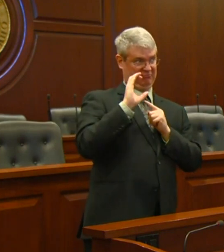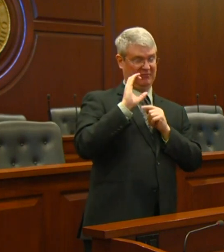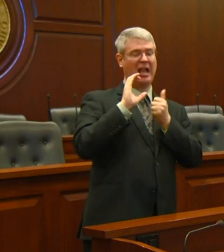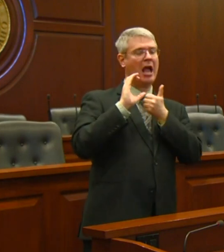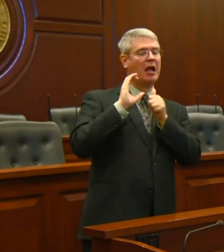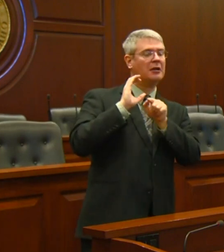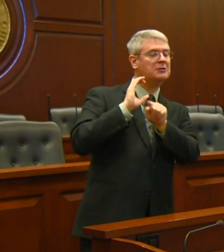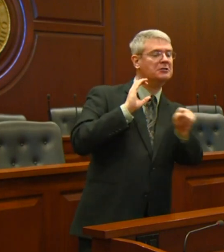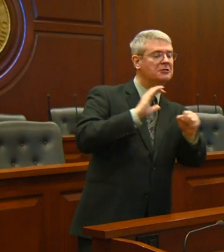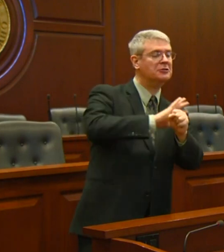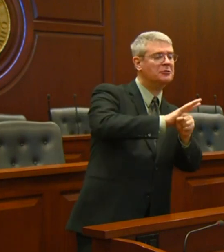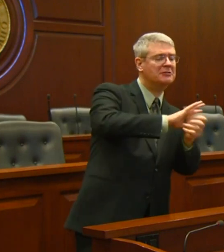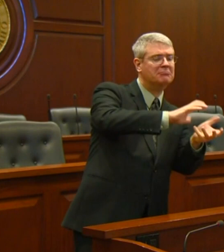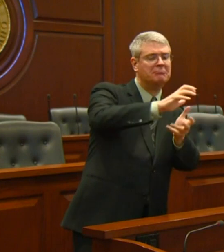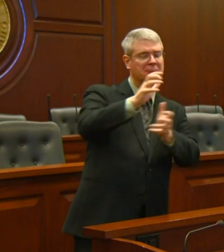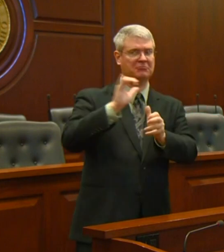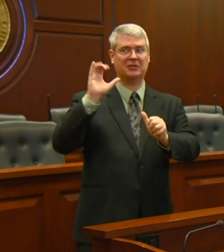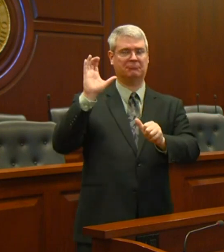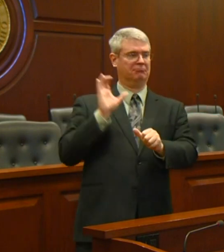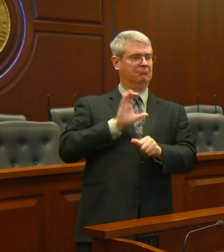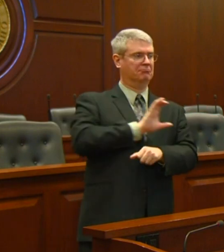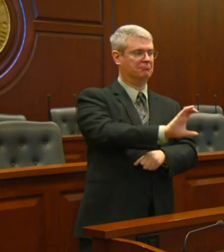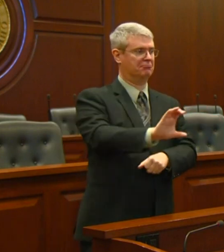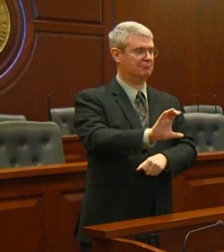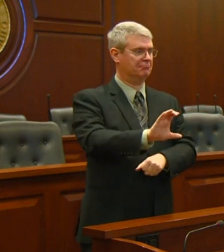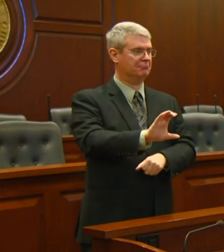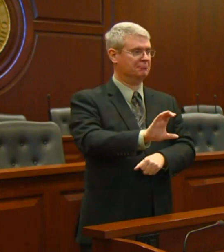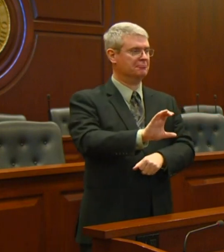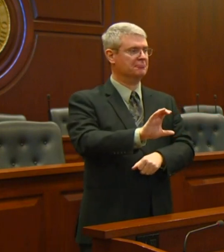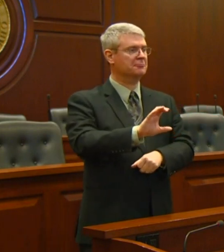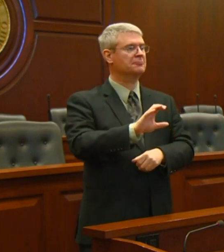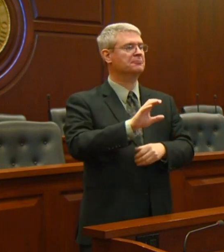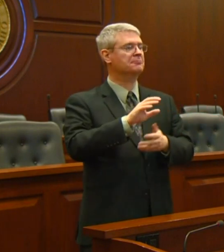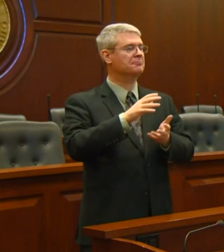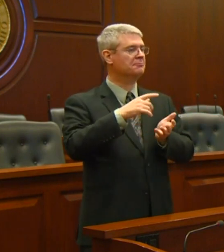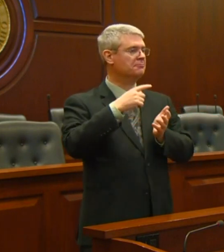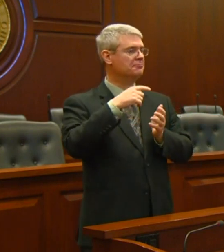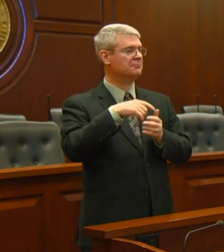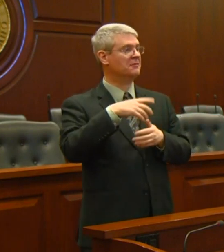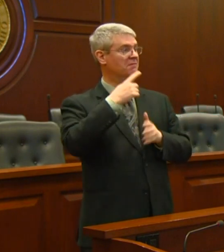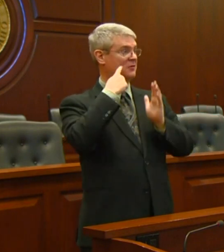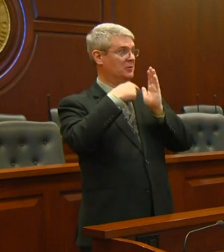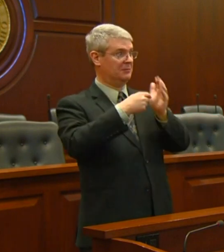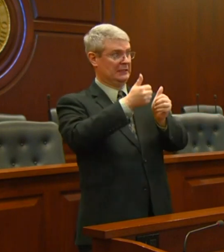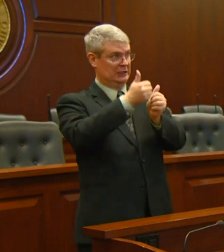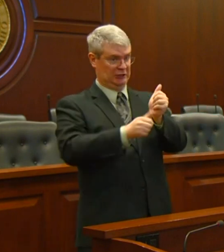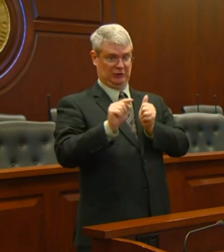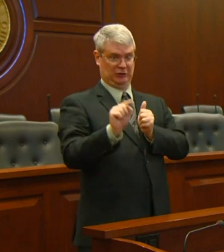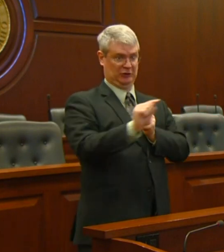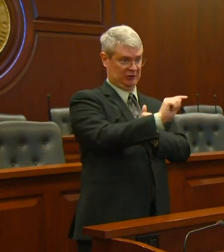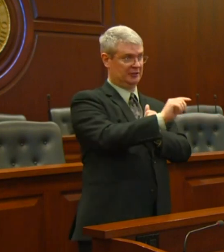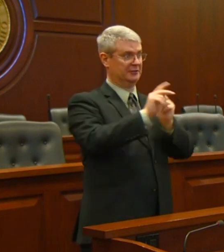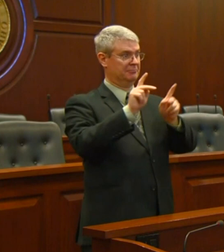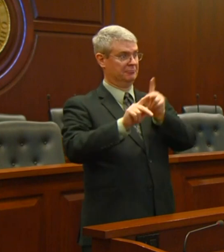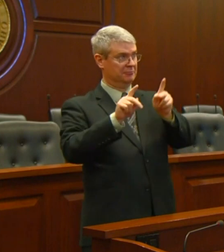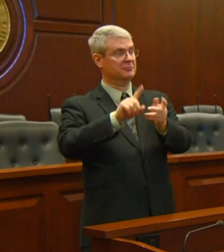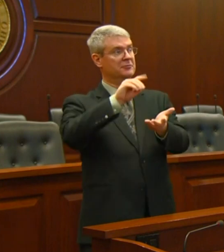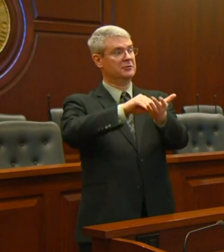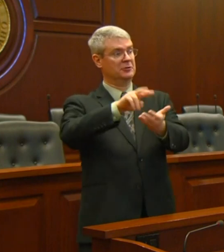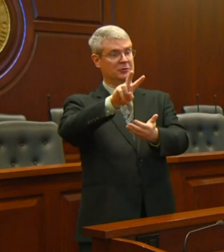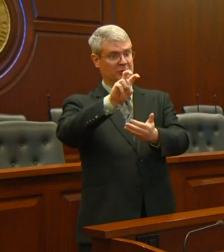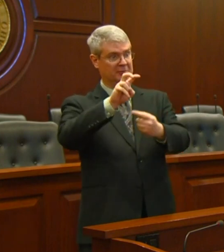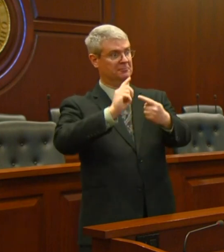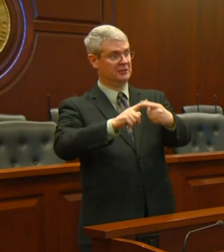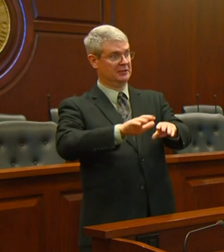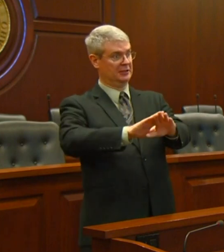to Americans, $1,200 for adults and $500 per child, lending funds for businesses, an